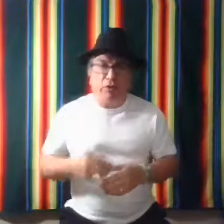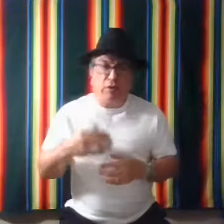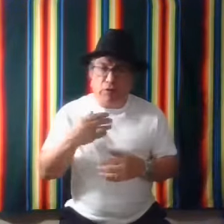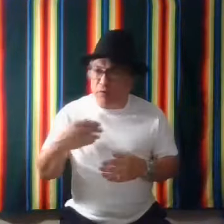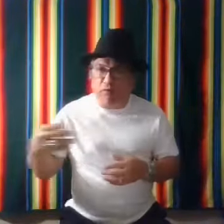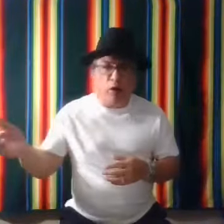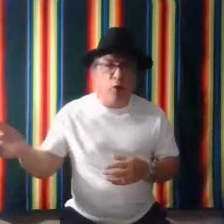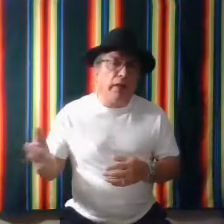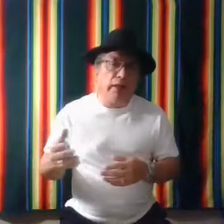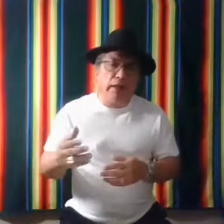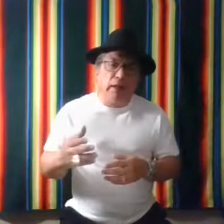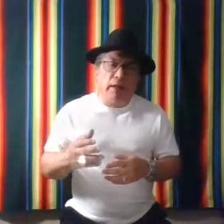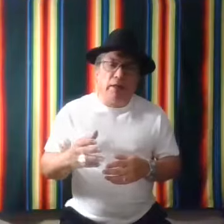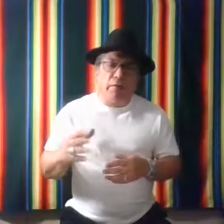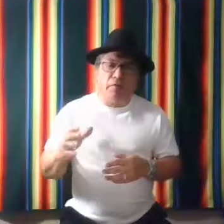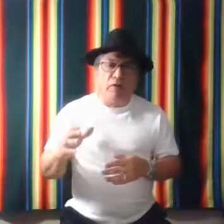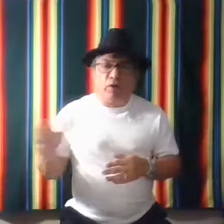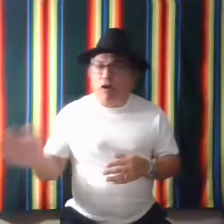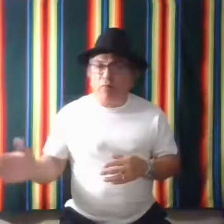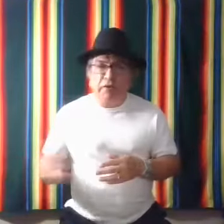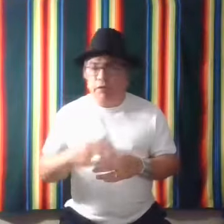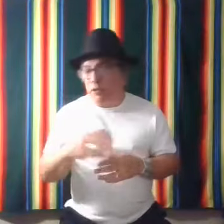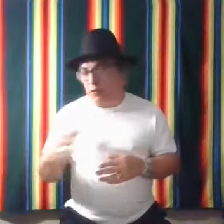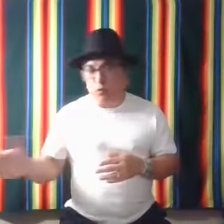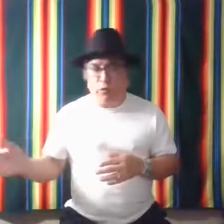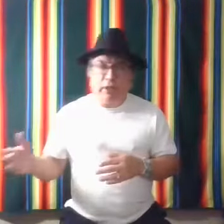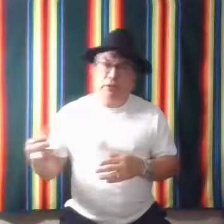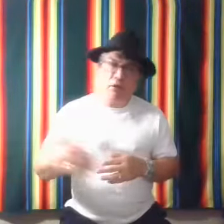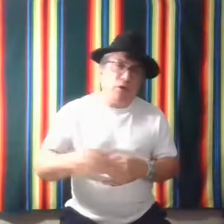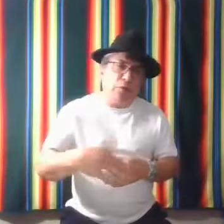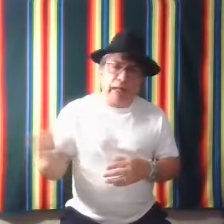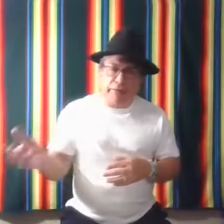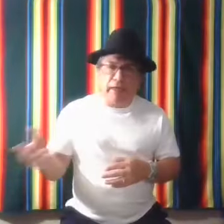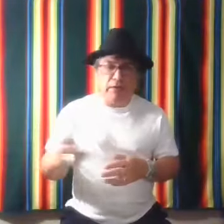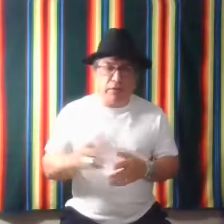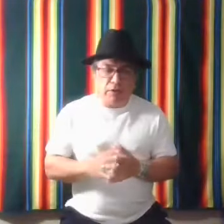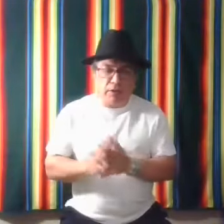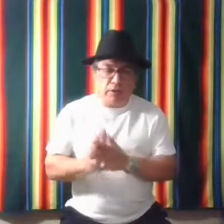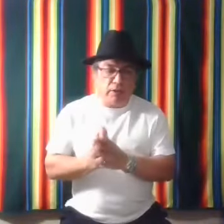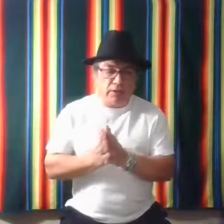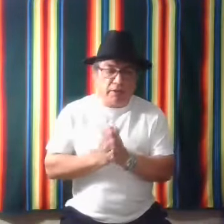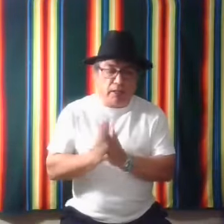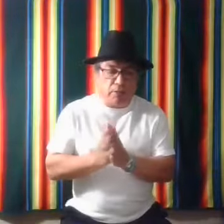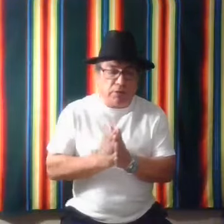to just flow in it and follow conversations, stories, you know, and relate things using this sign language.